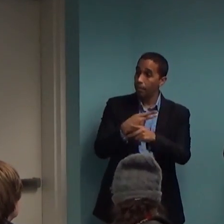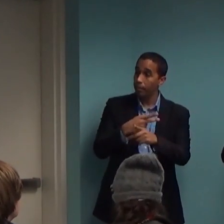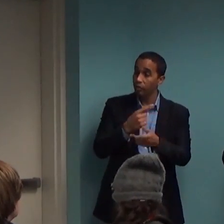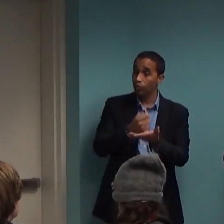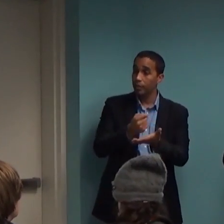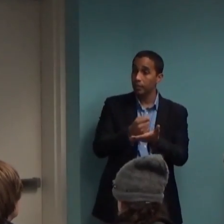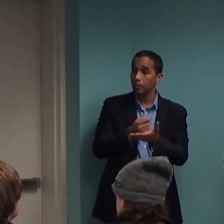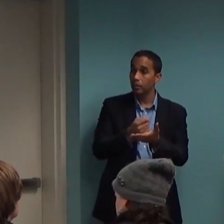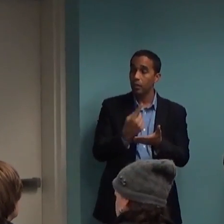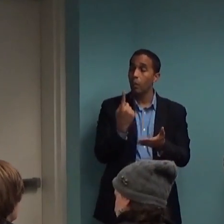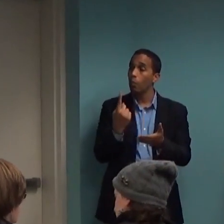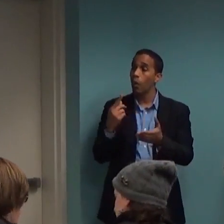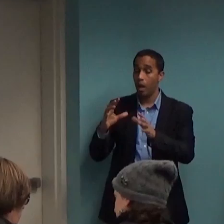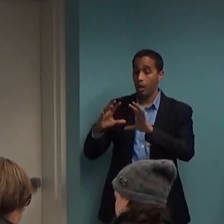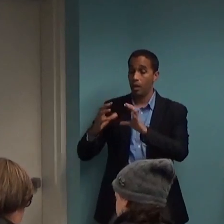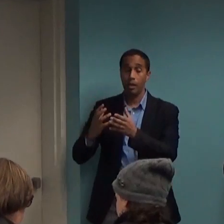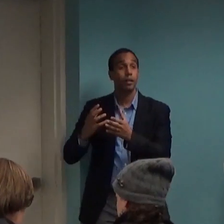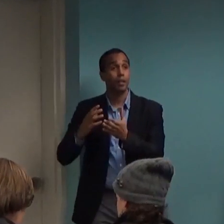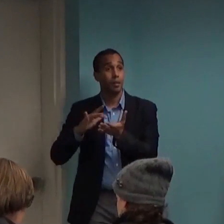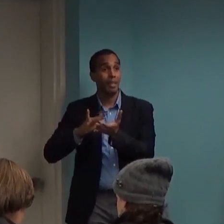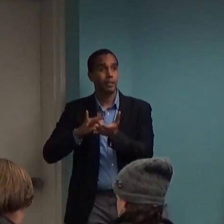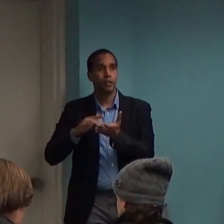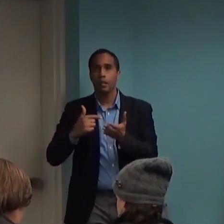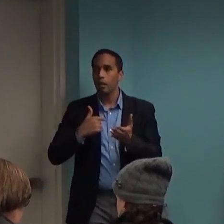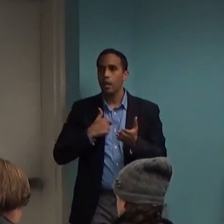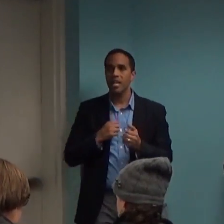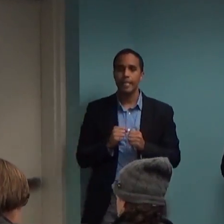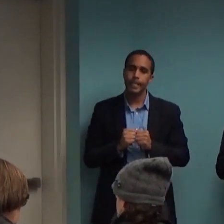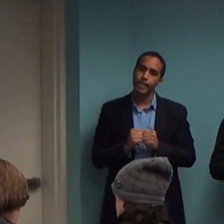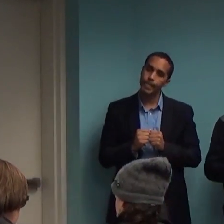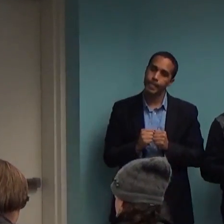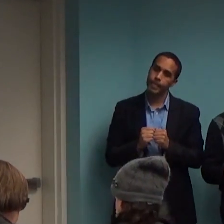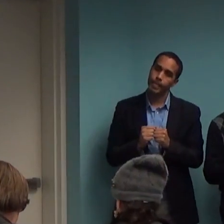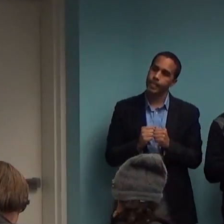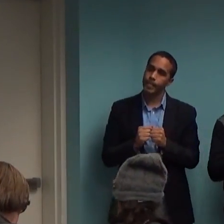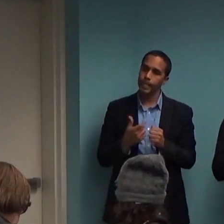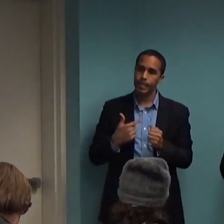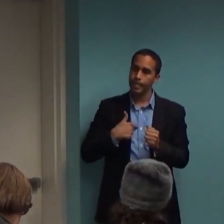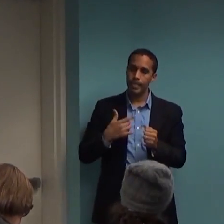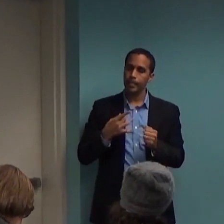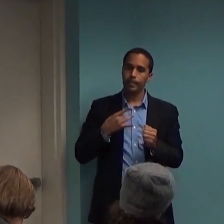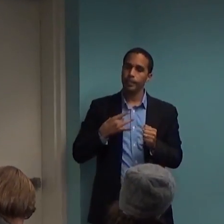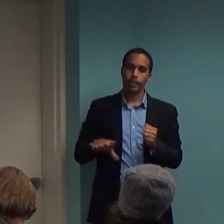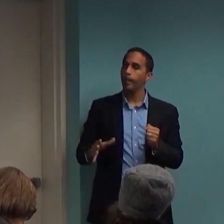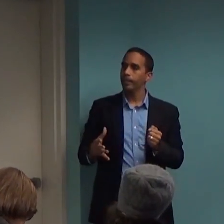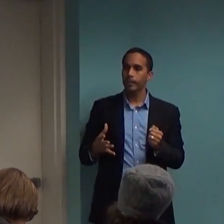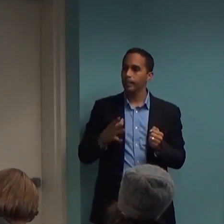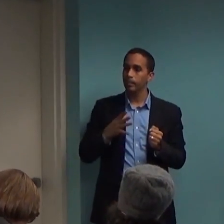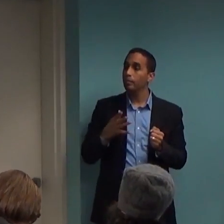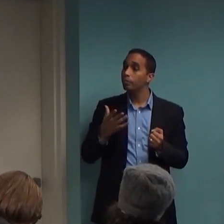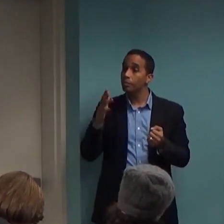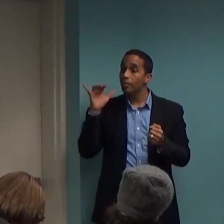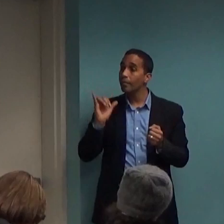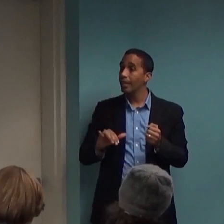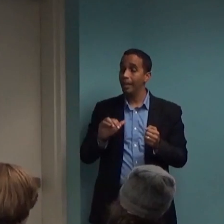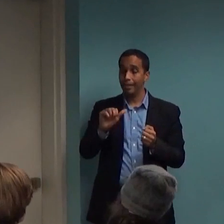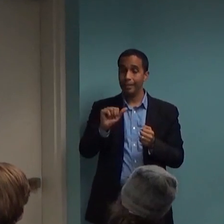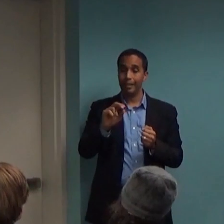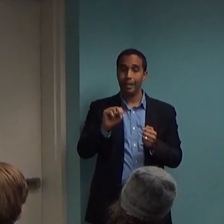class of medications that I'm not excited about people getting, mainly the so-called anti-anxiety medications like Xanax, Klonopin,